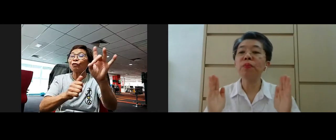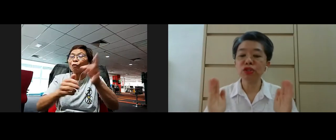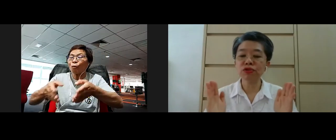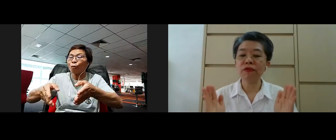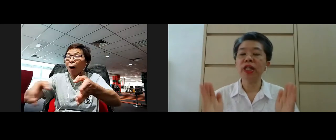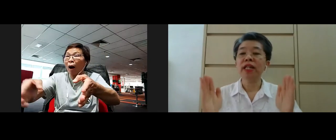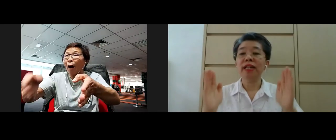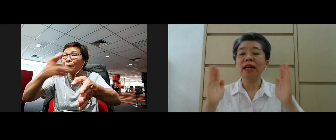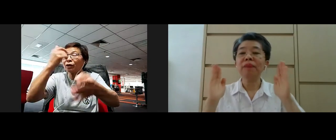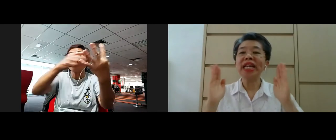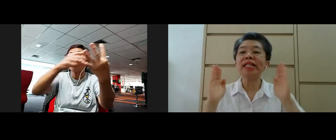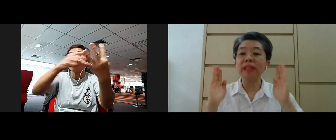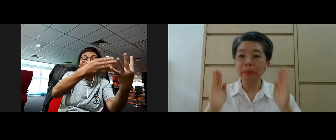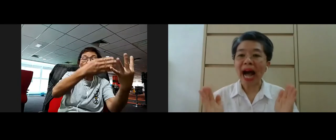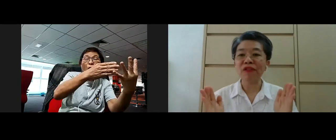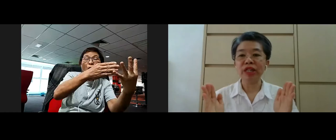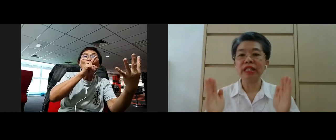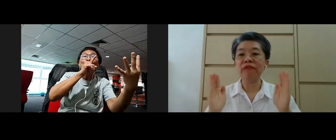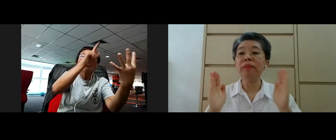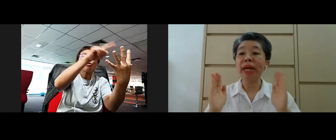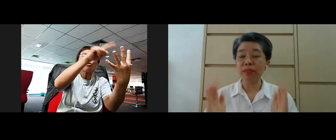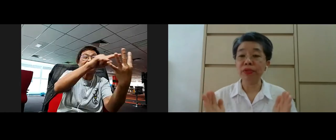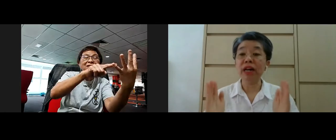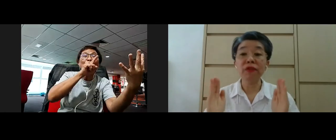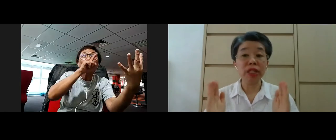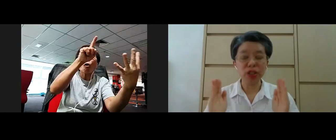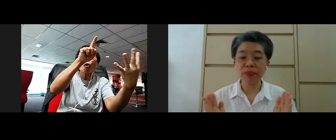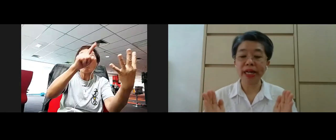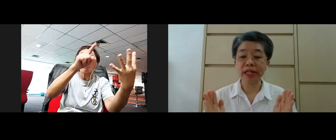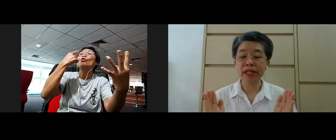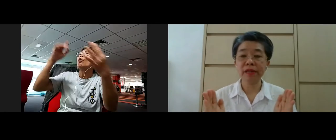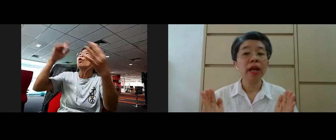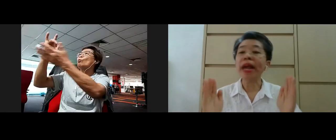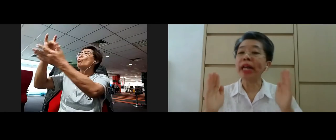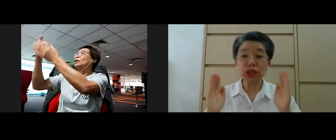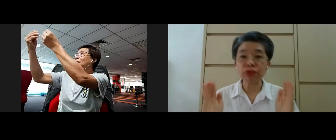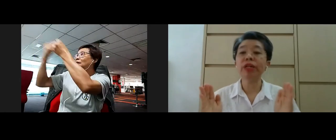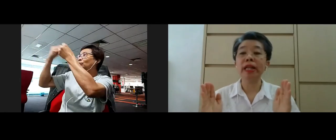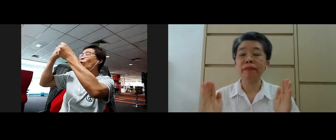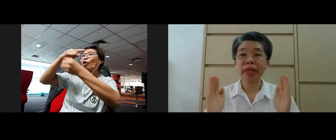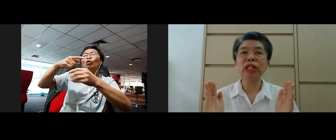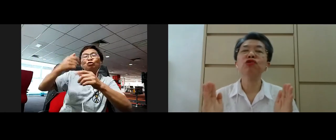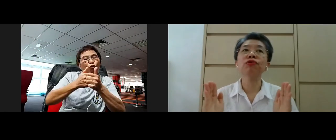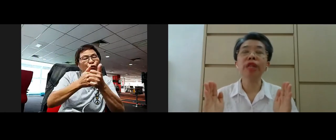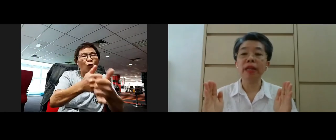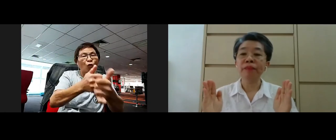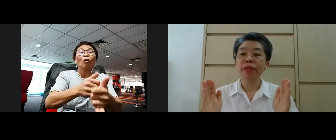fourth noble truth is the path given by the Buddha for us to practice and I truly